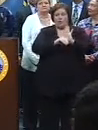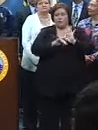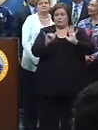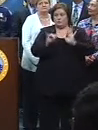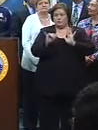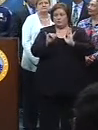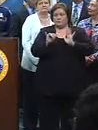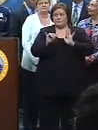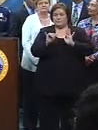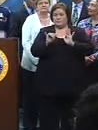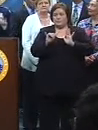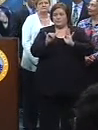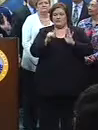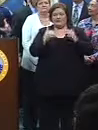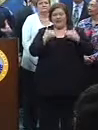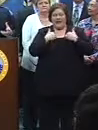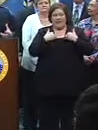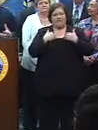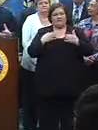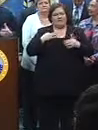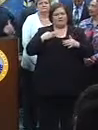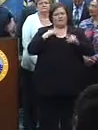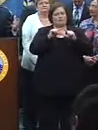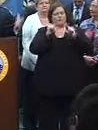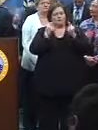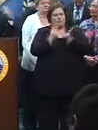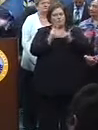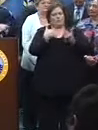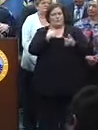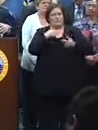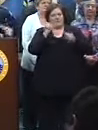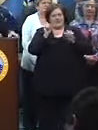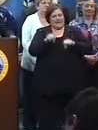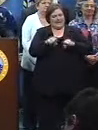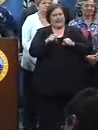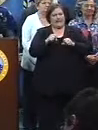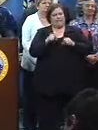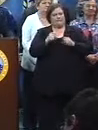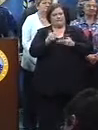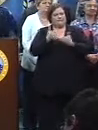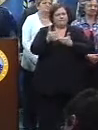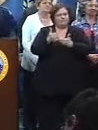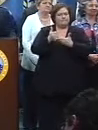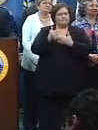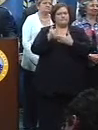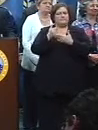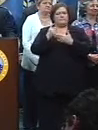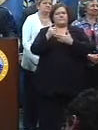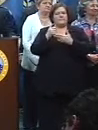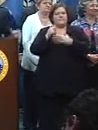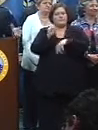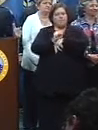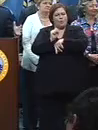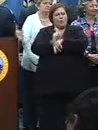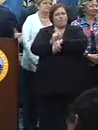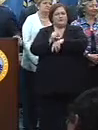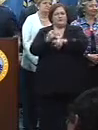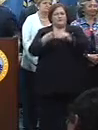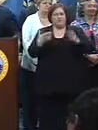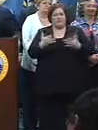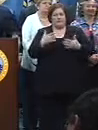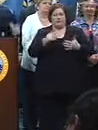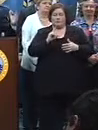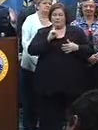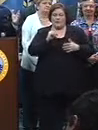to create a robust volunteer service so that we can supplement the public employees as well. This is a very big lift.